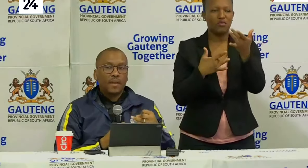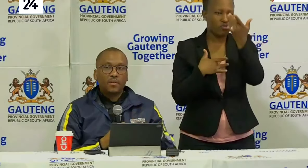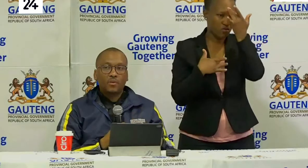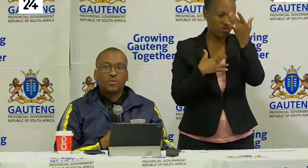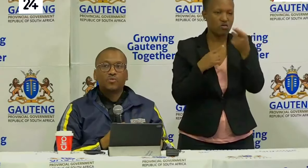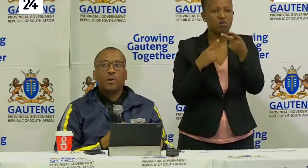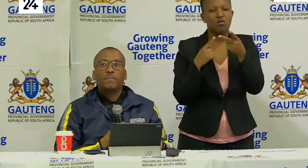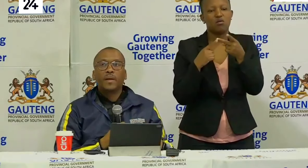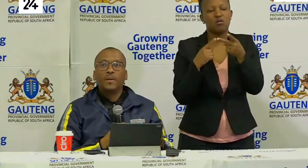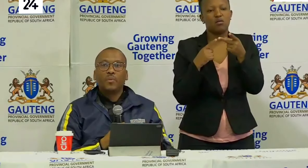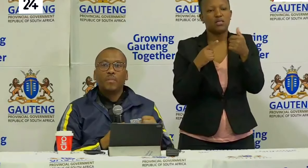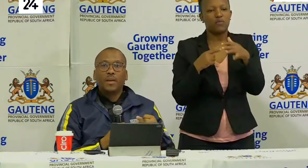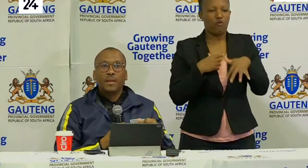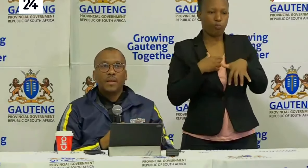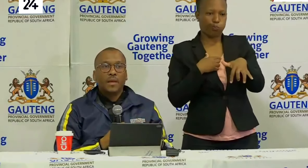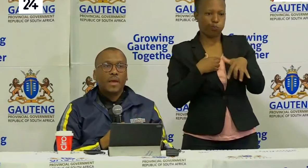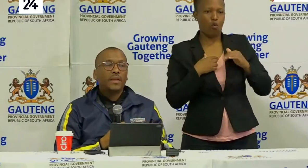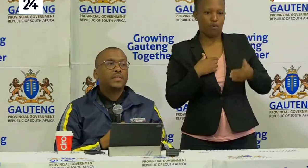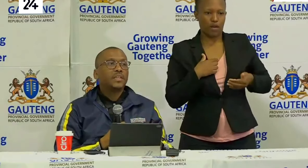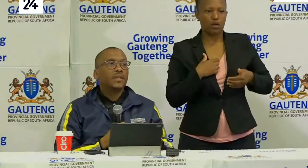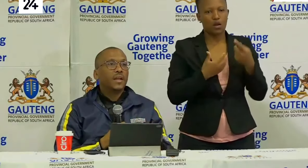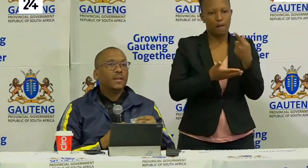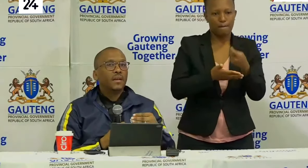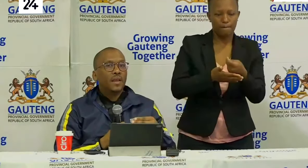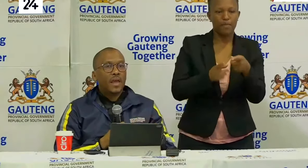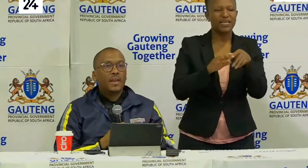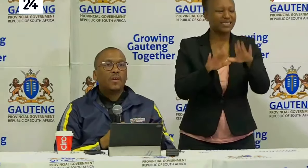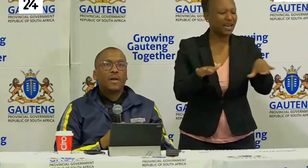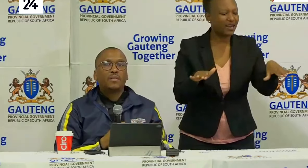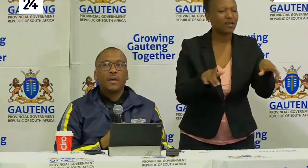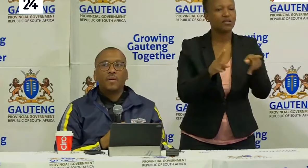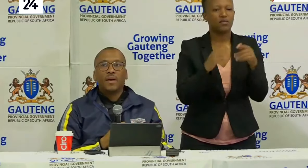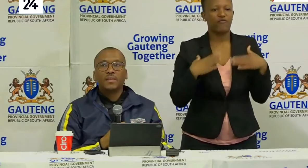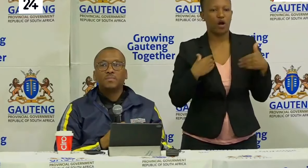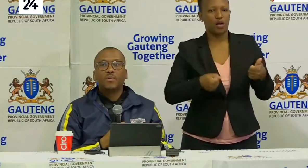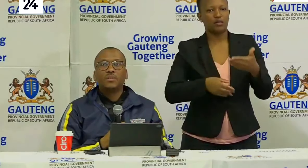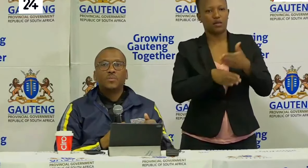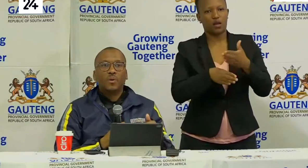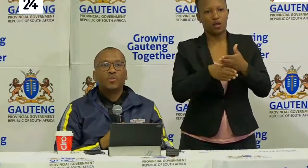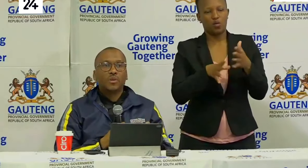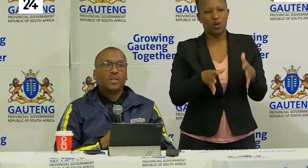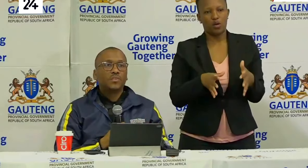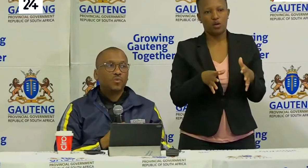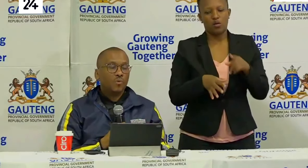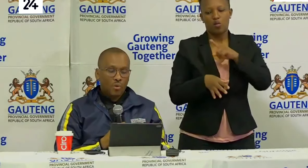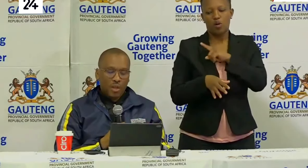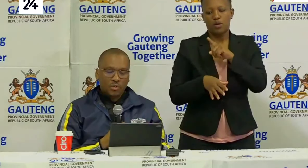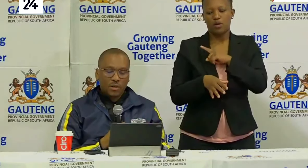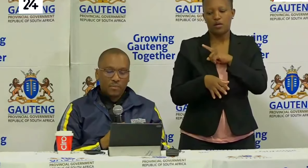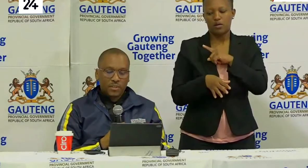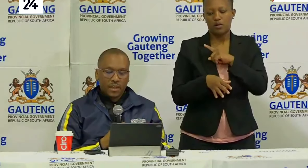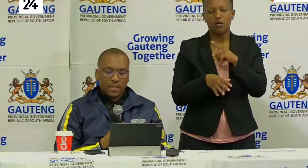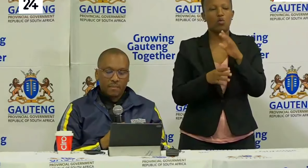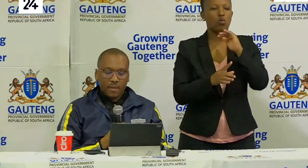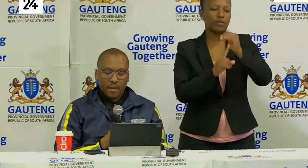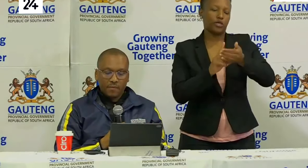and also to our pregnant women and children and our health care workers because we also need to actually